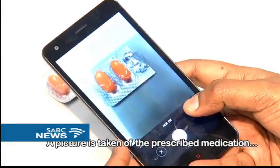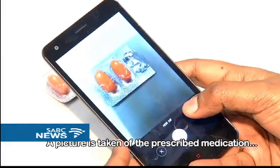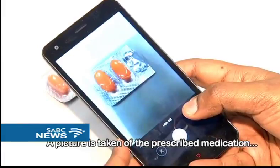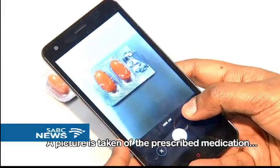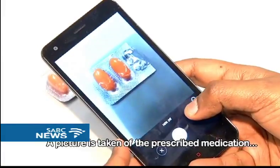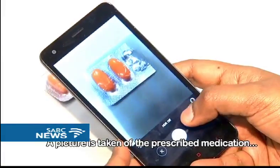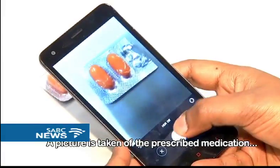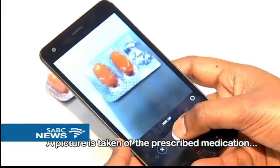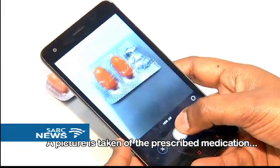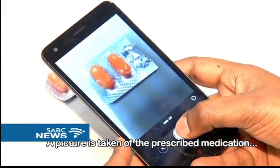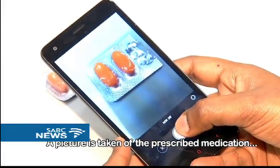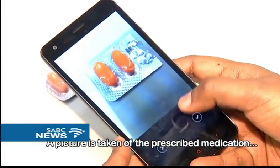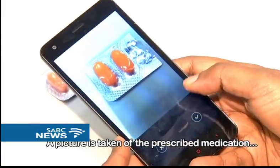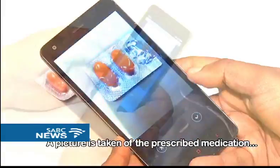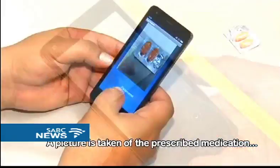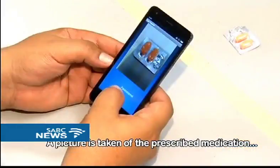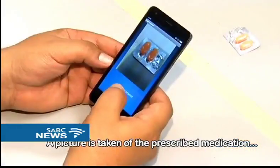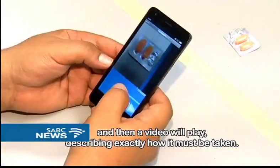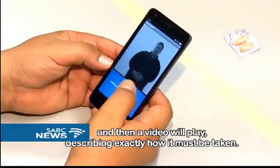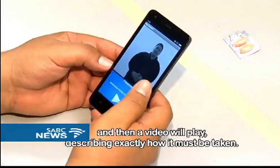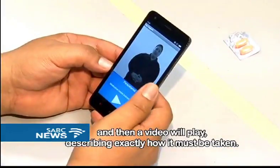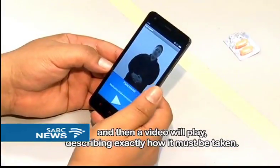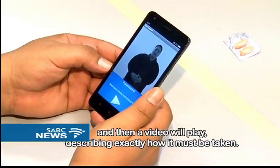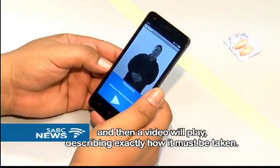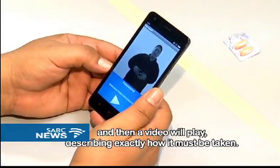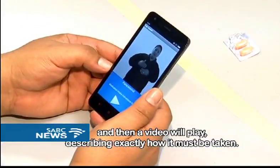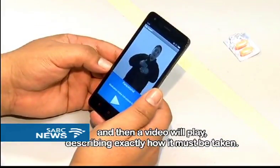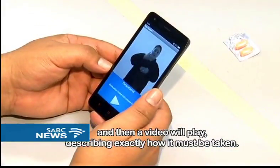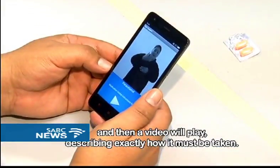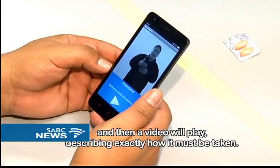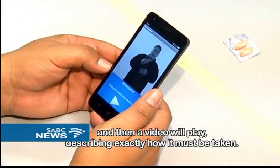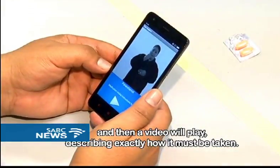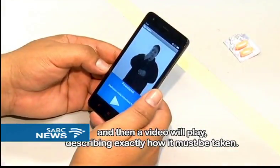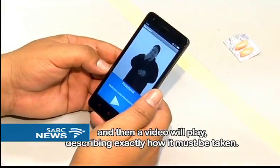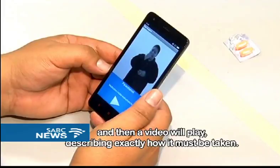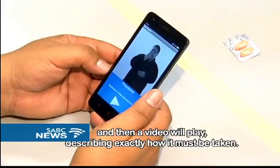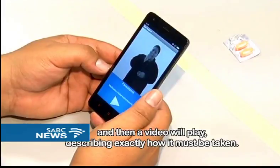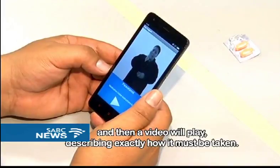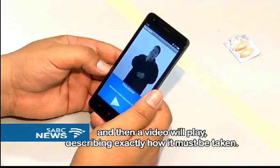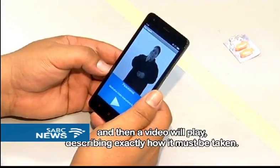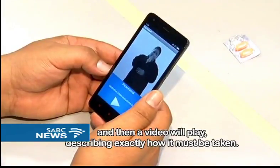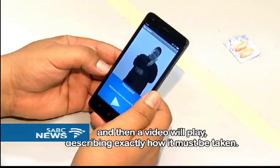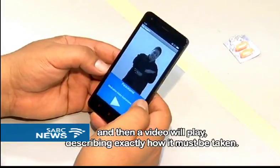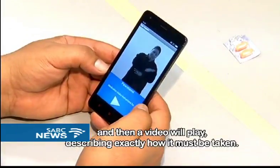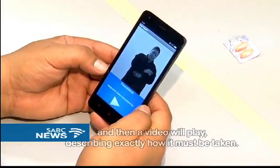of the prescribed medication, and then a video will play, describing exactly how it must be taken.